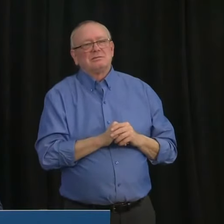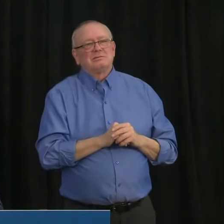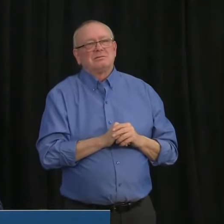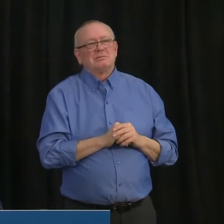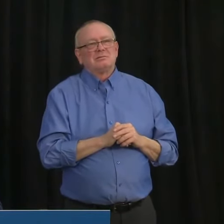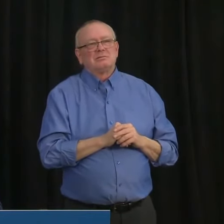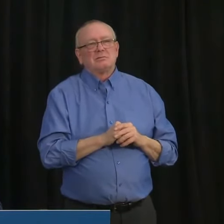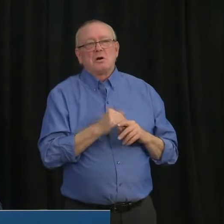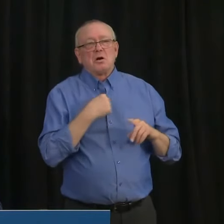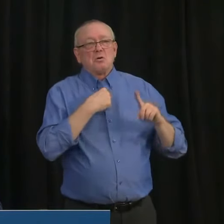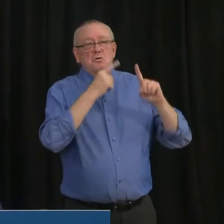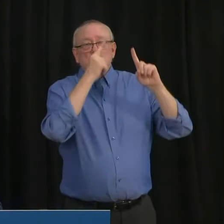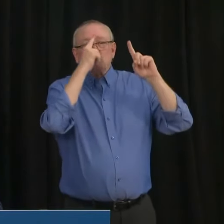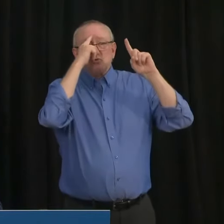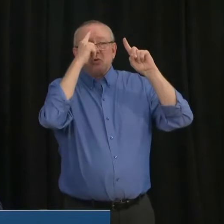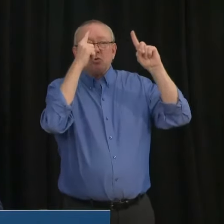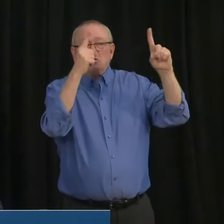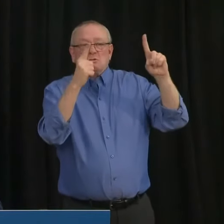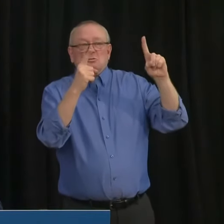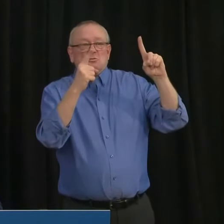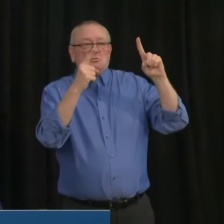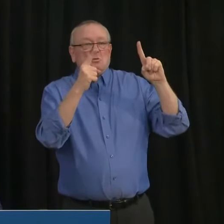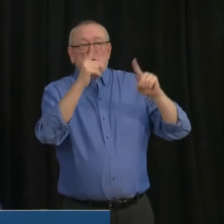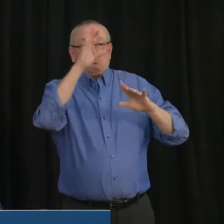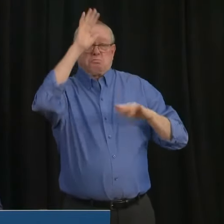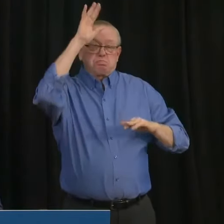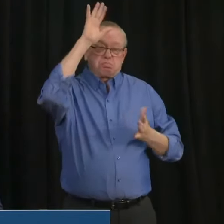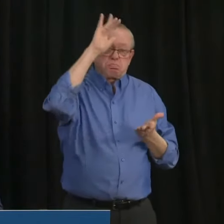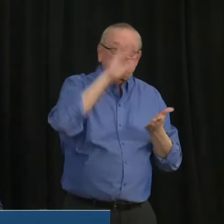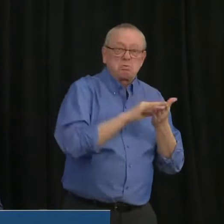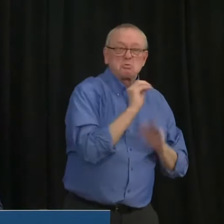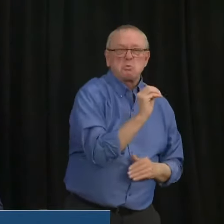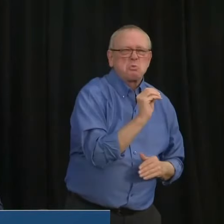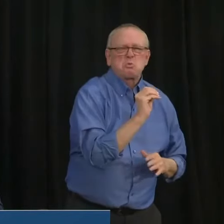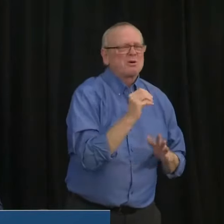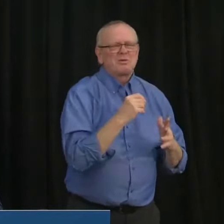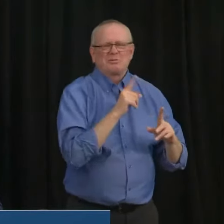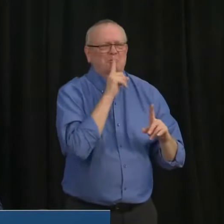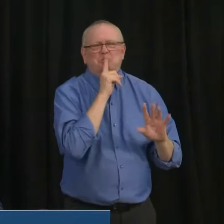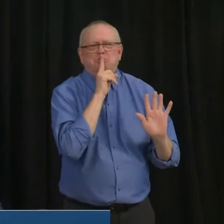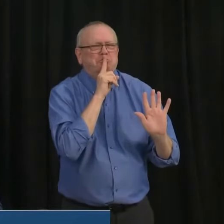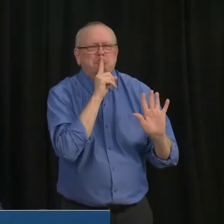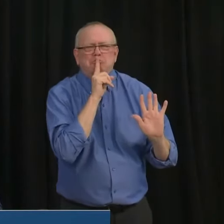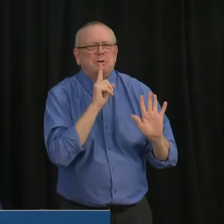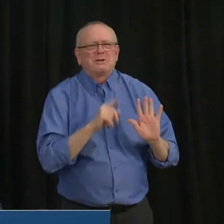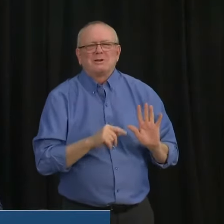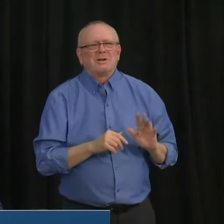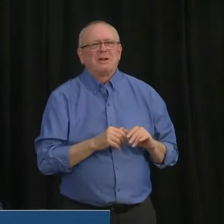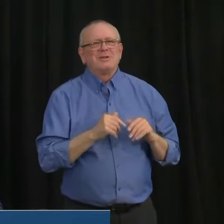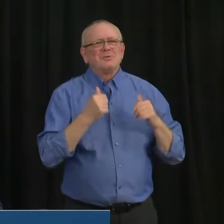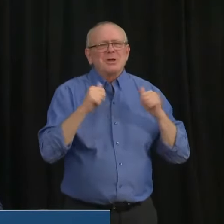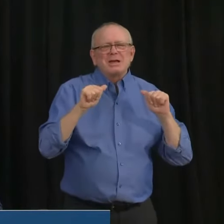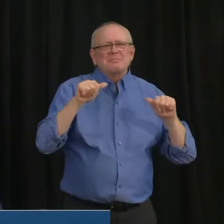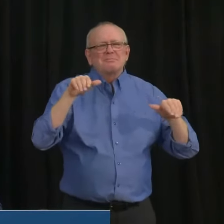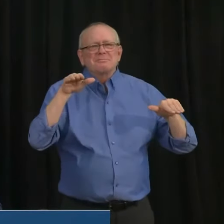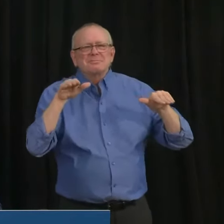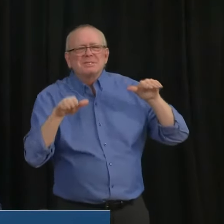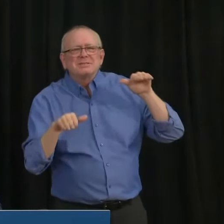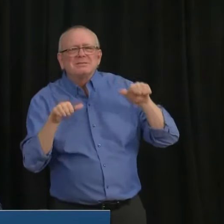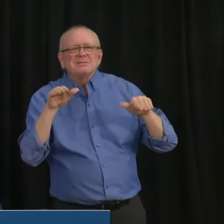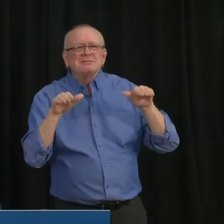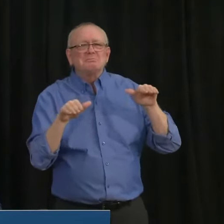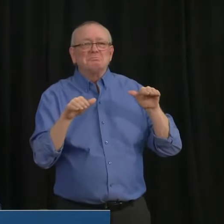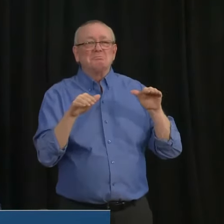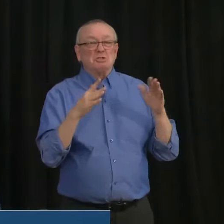because, in our view, the, uh, broader consequences for the health of our society would